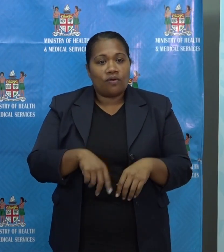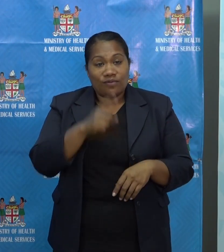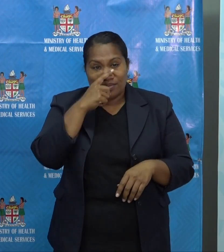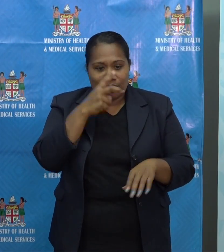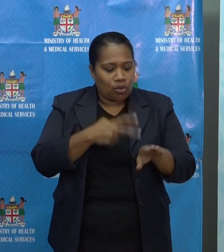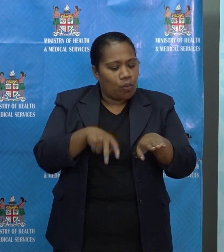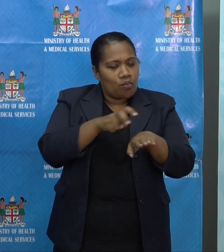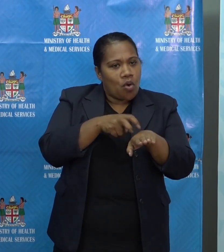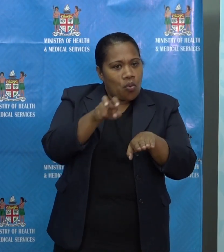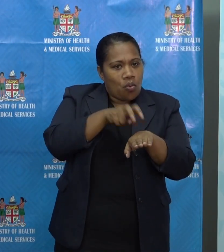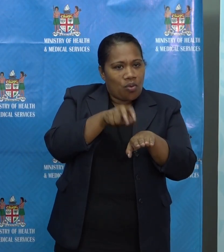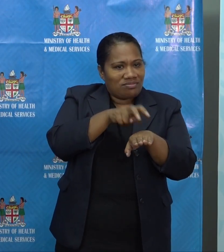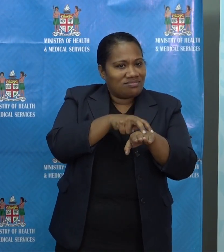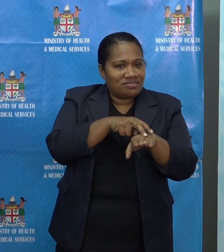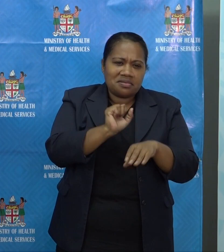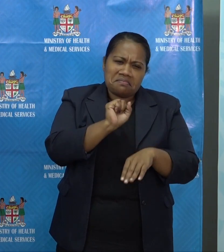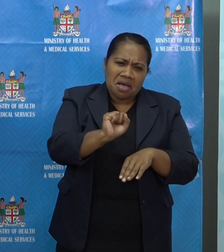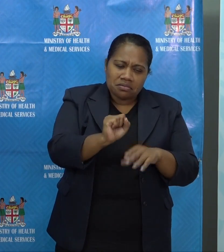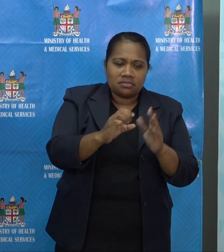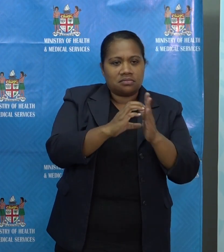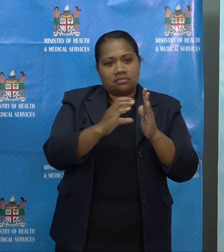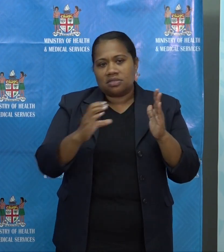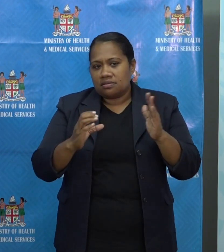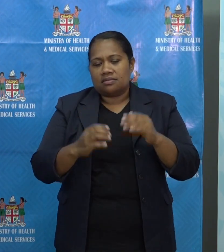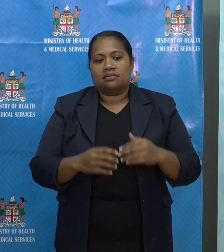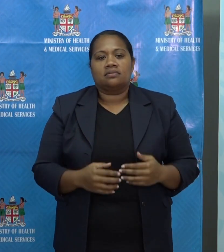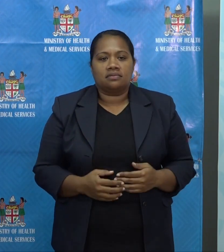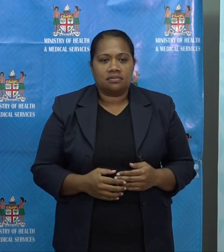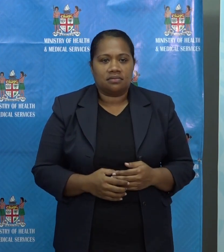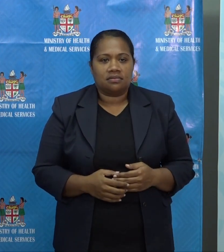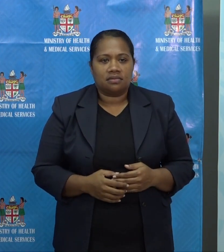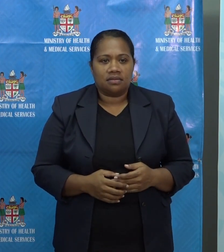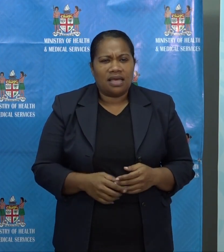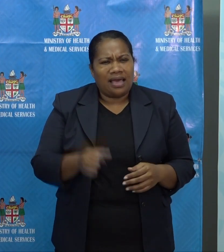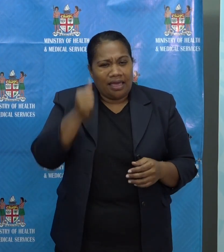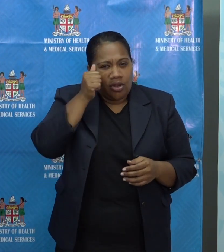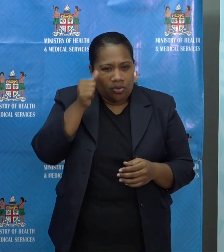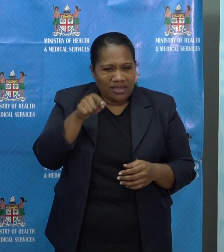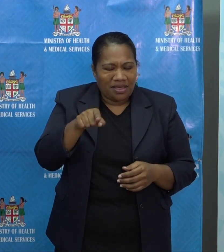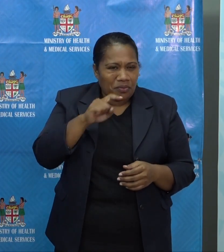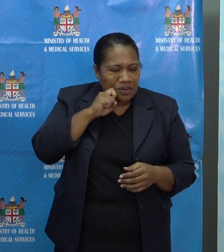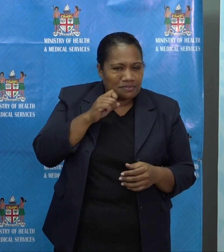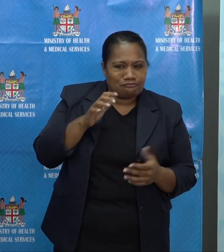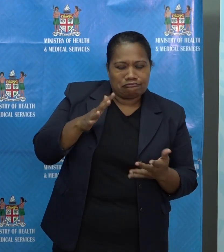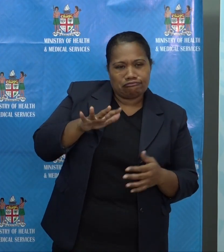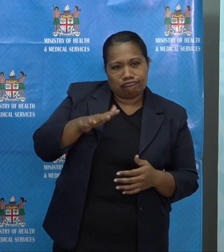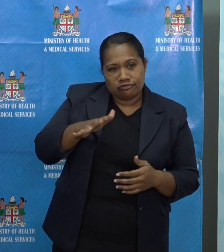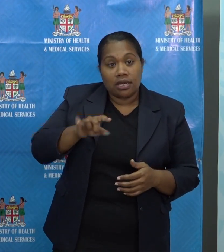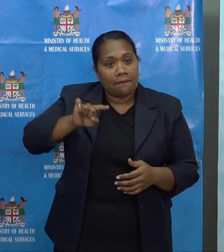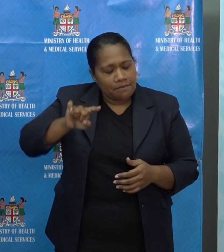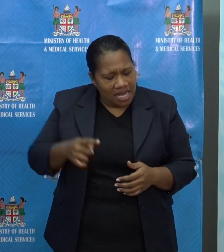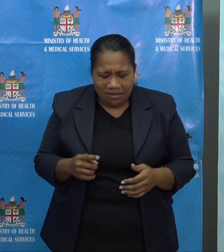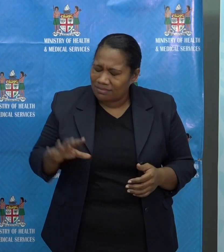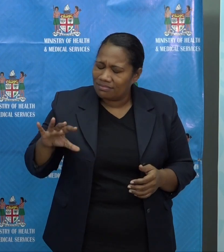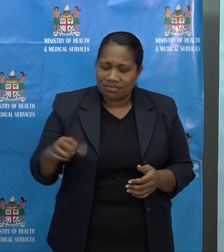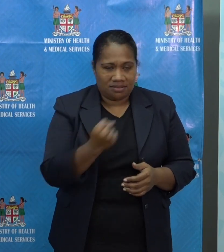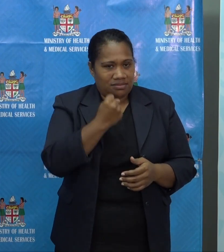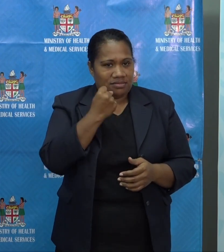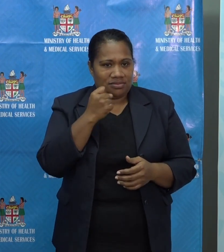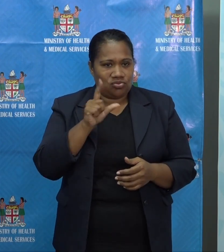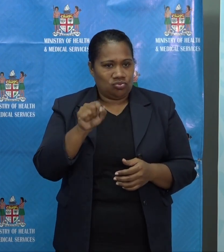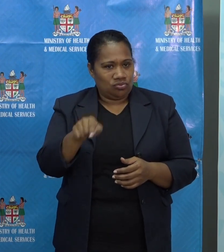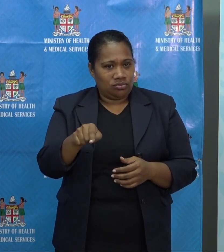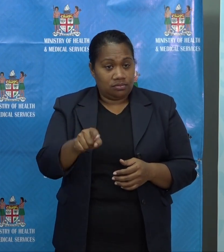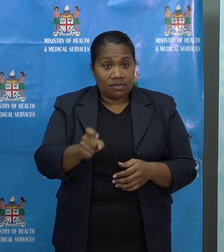That will not be convenient. We know that. But it's necessary. If this virus takes hold of our community,